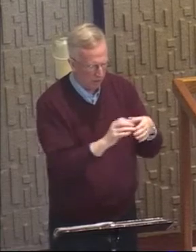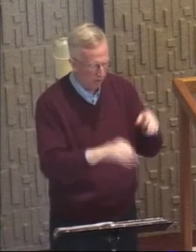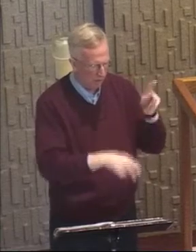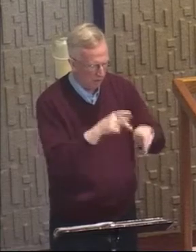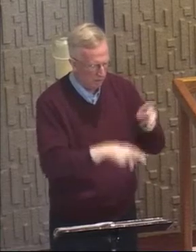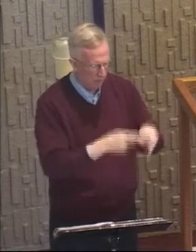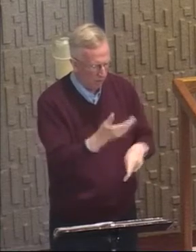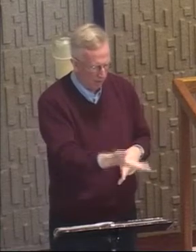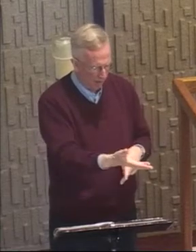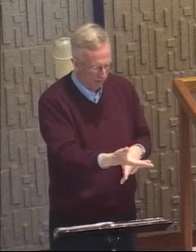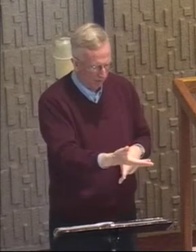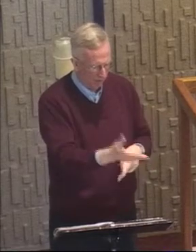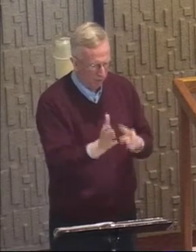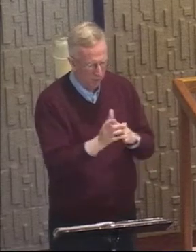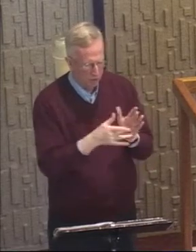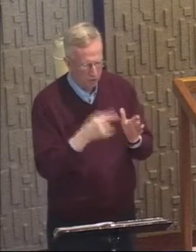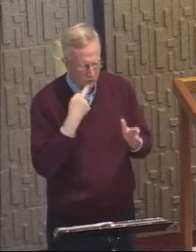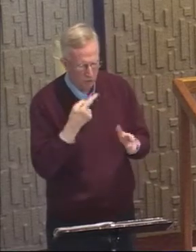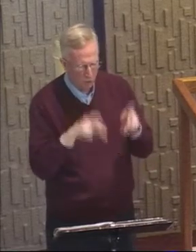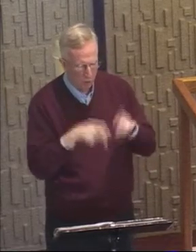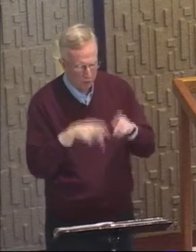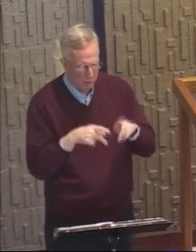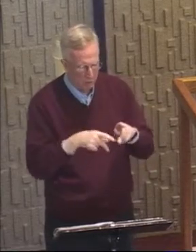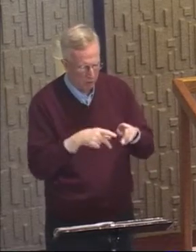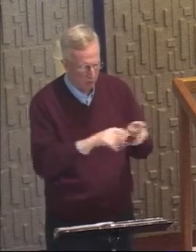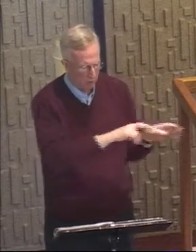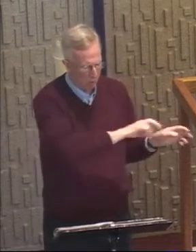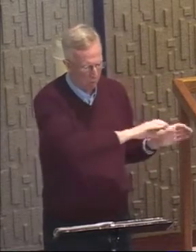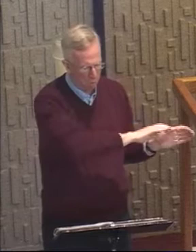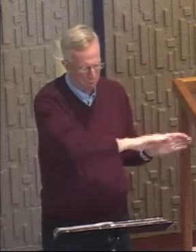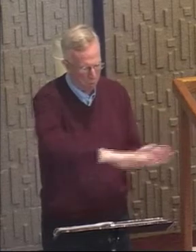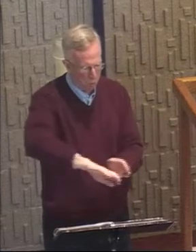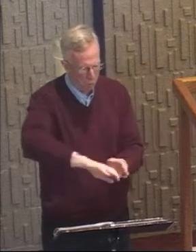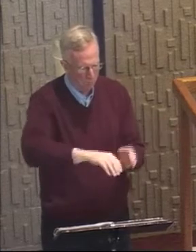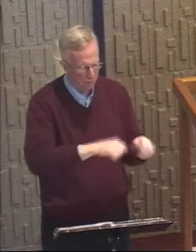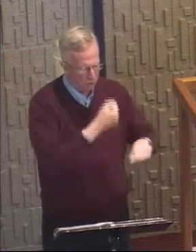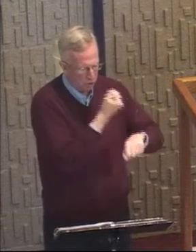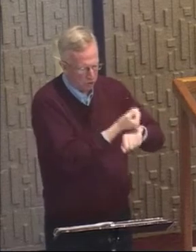says, roll away the stone. He says, untie him and let him go.